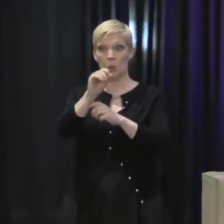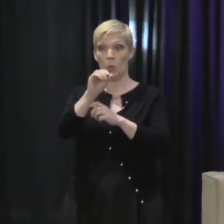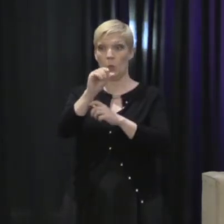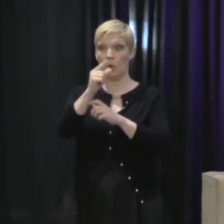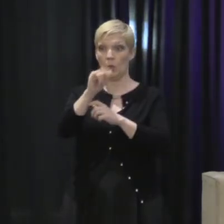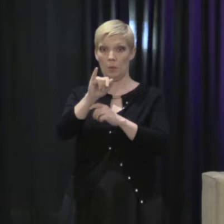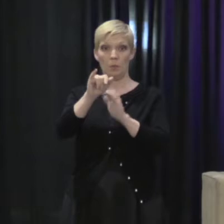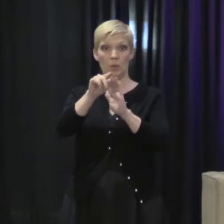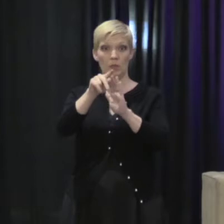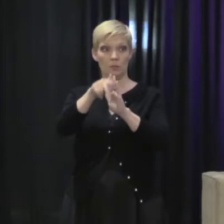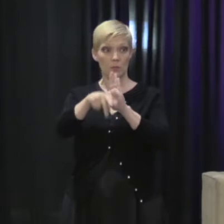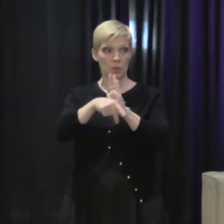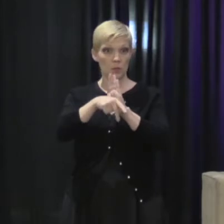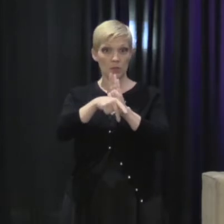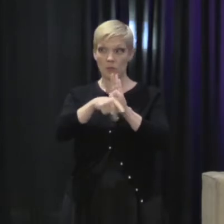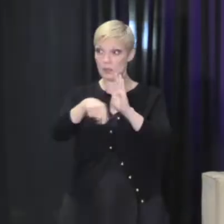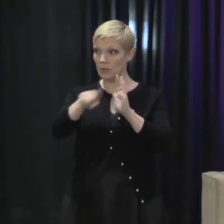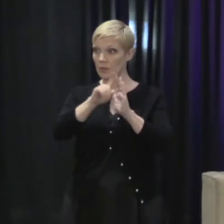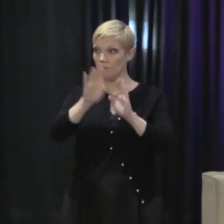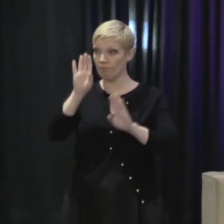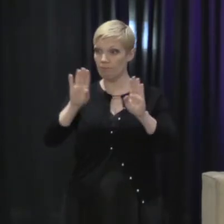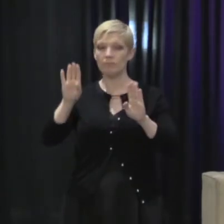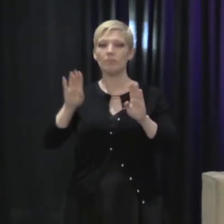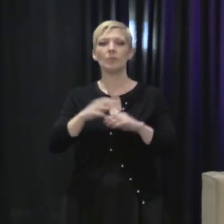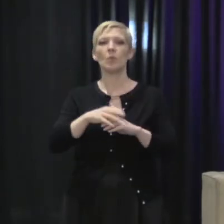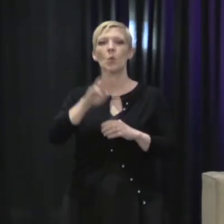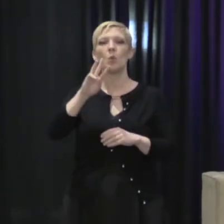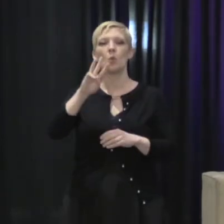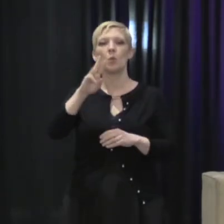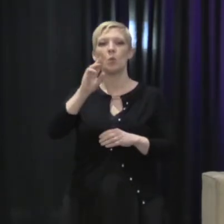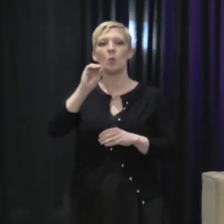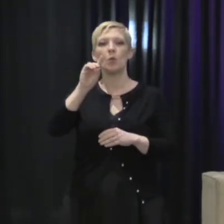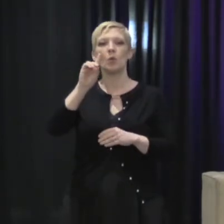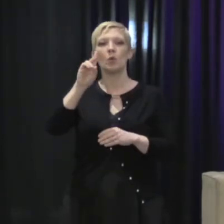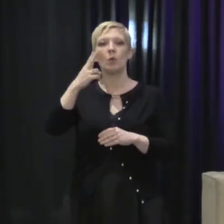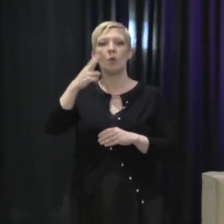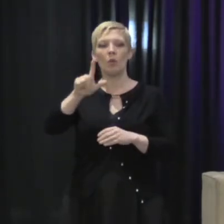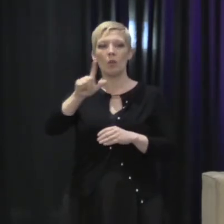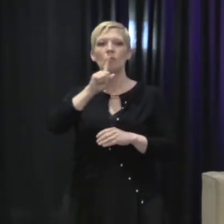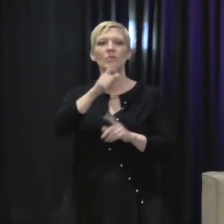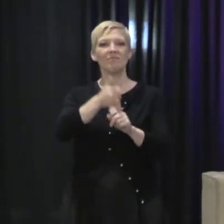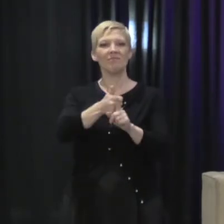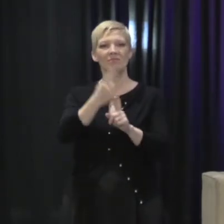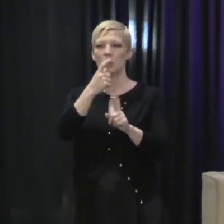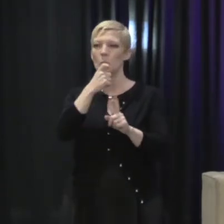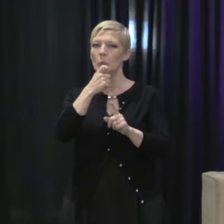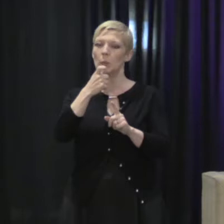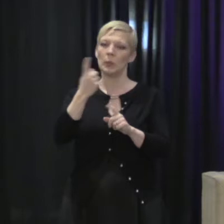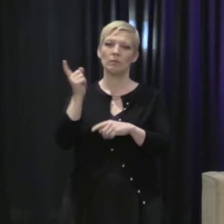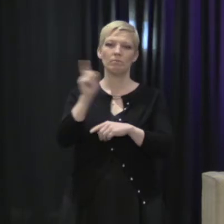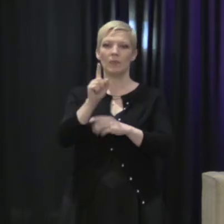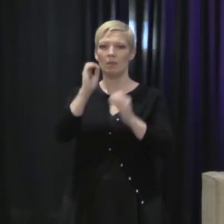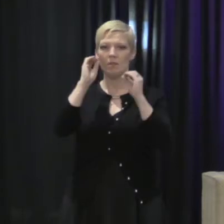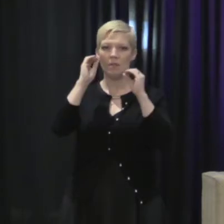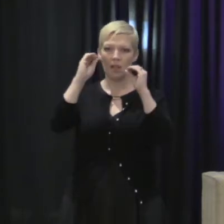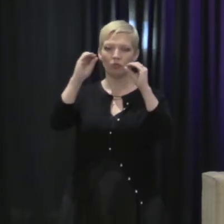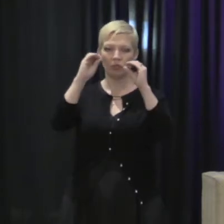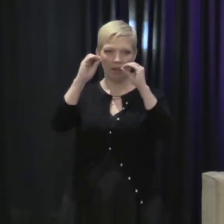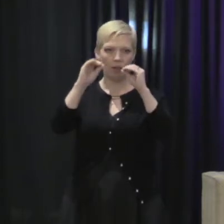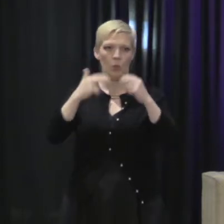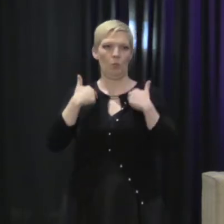Several of you. So Woodhull was at the forefront of really educating the U.S. human rights community about that.